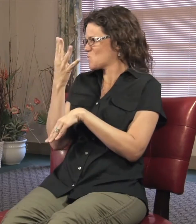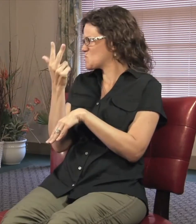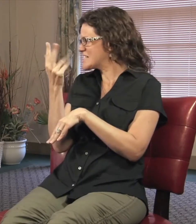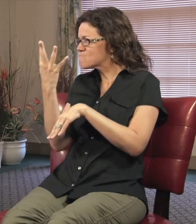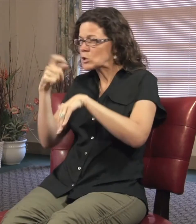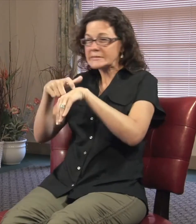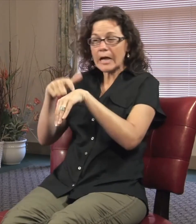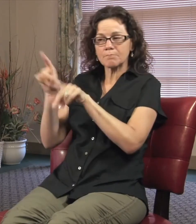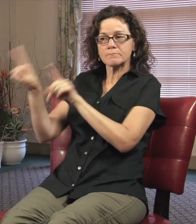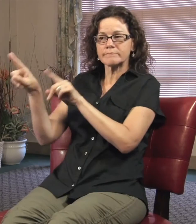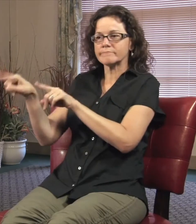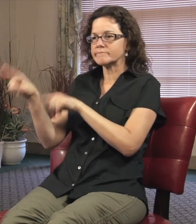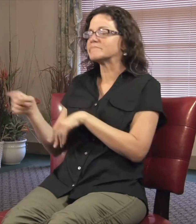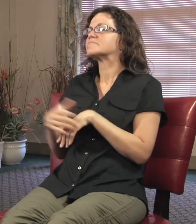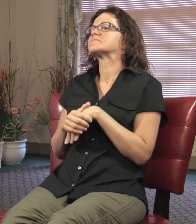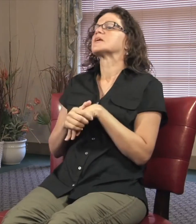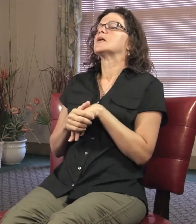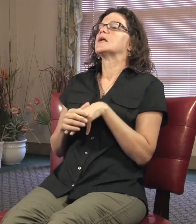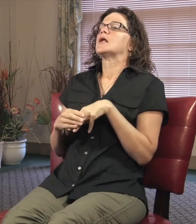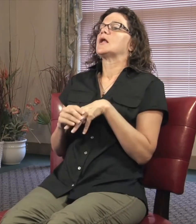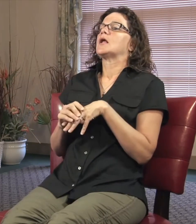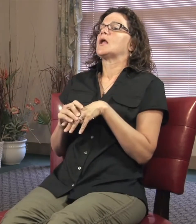because of their limited funding, so that's all I could take advantage of.